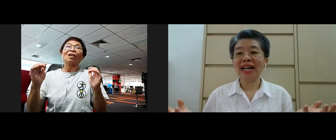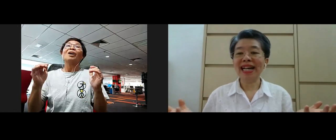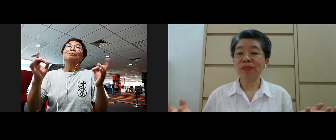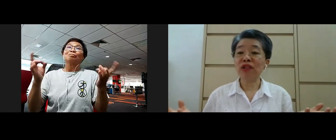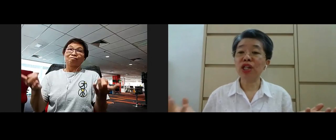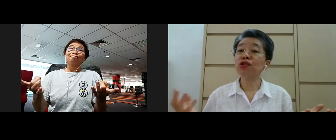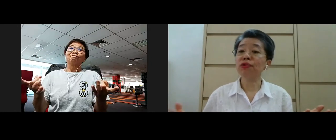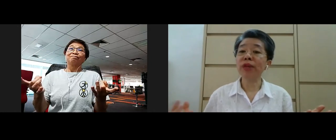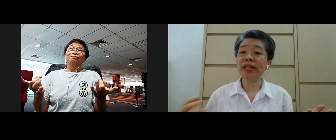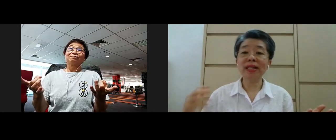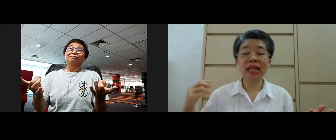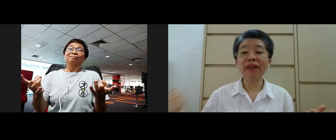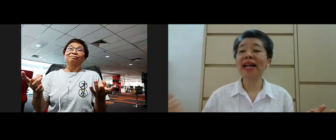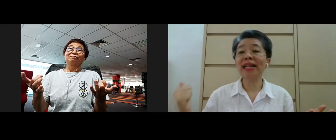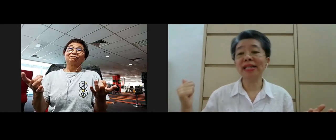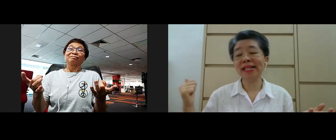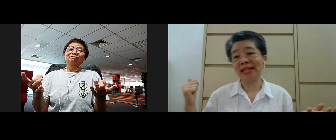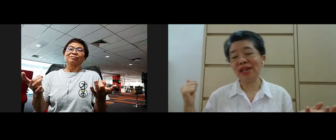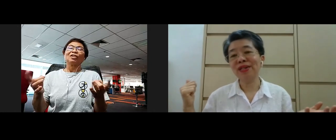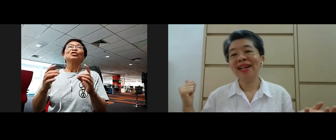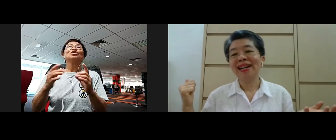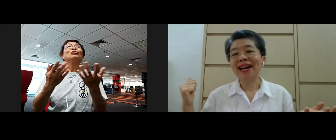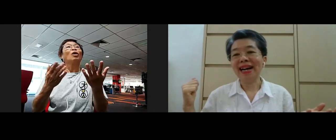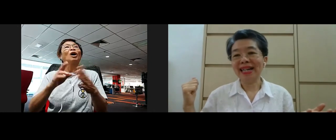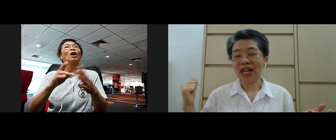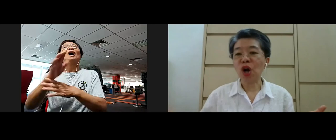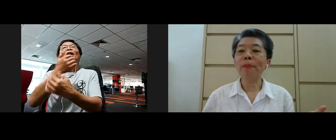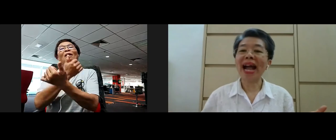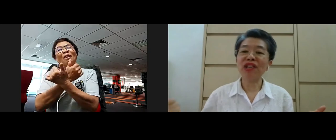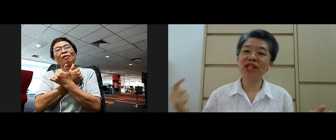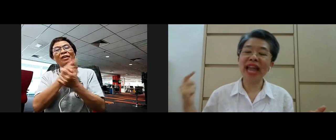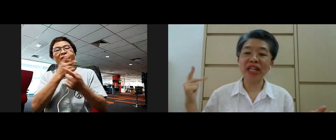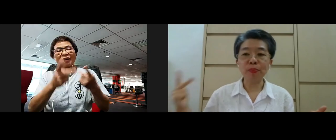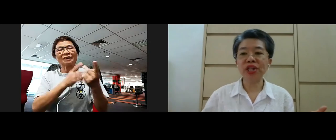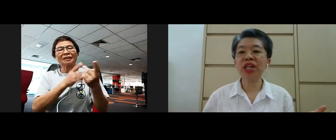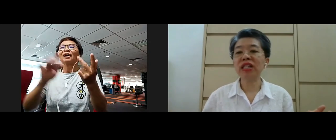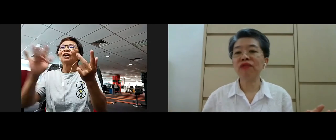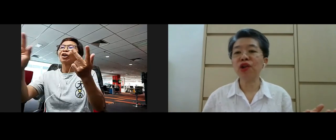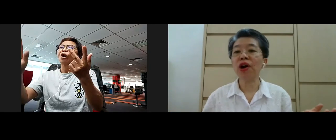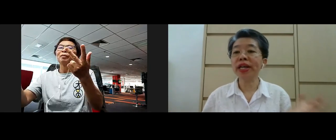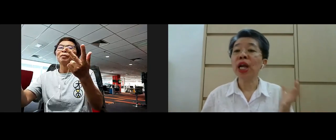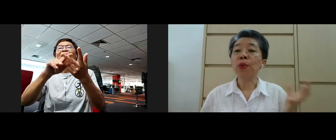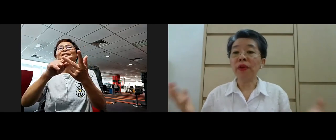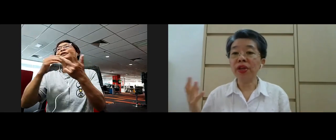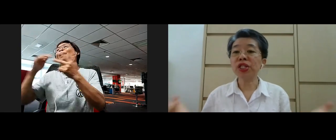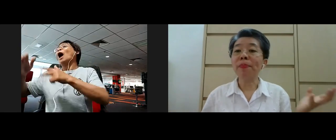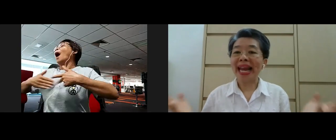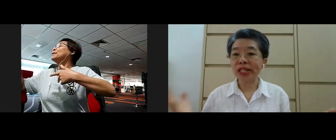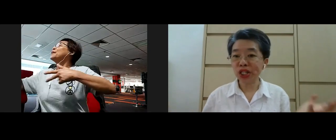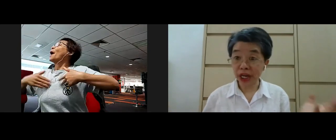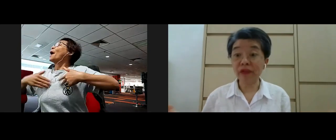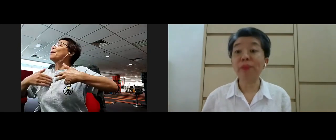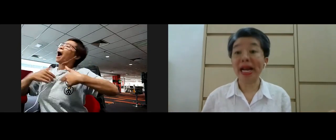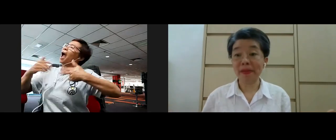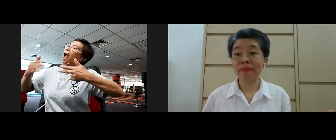especially through words the loving kindness you know compassion and appreciative joy with this